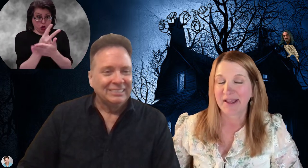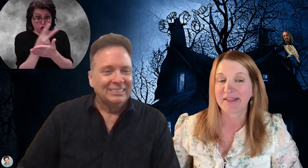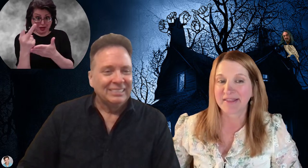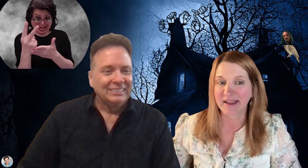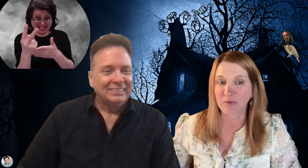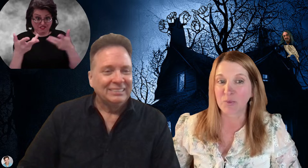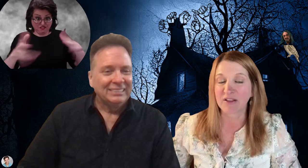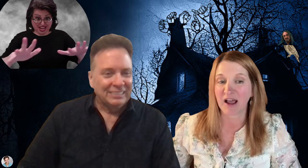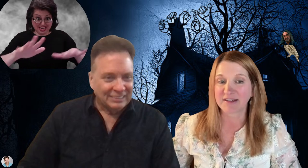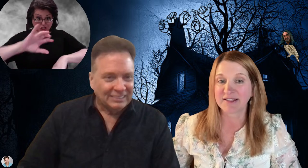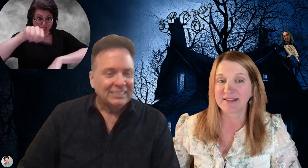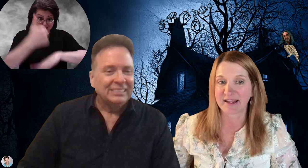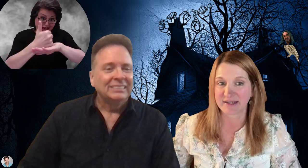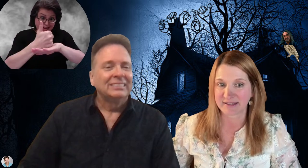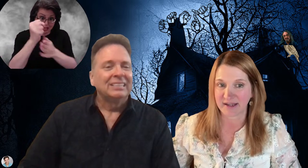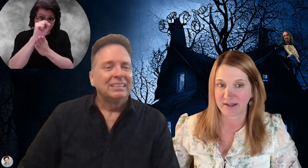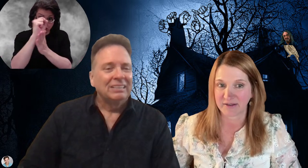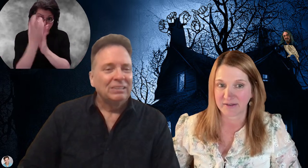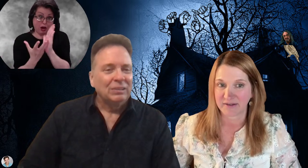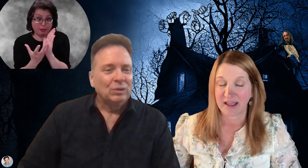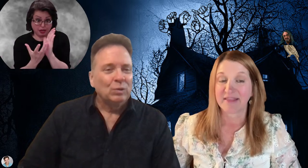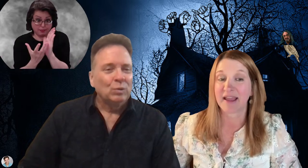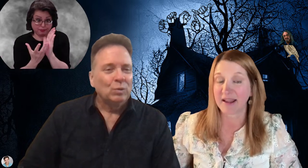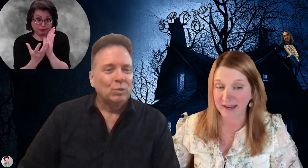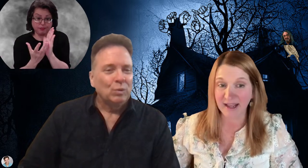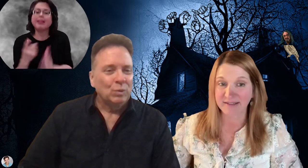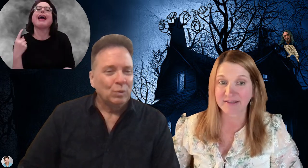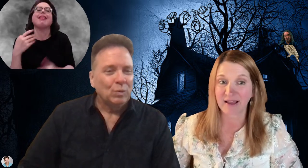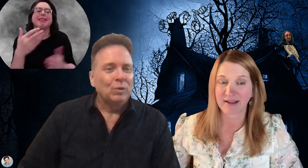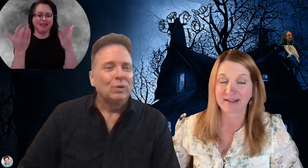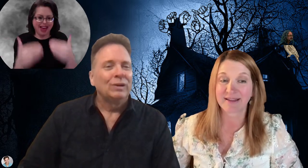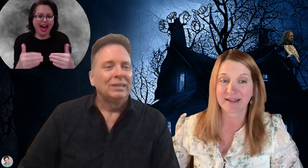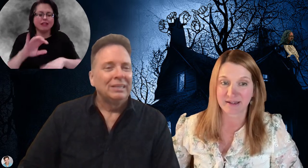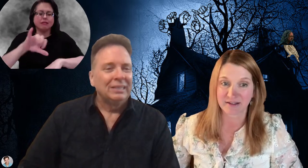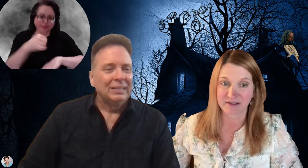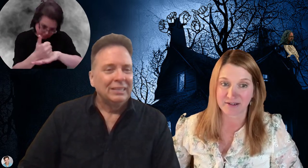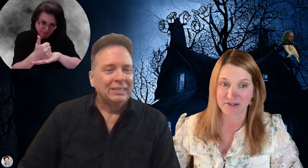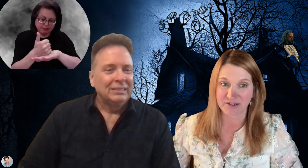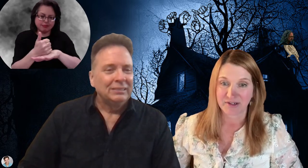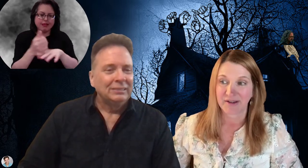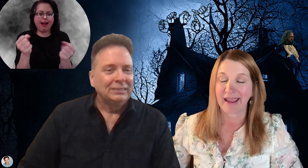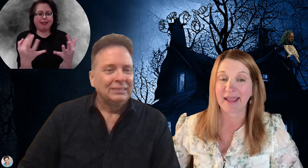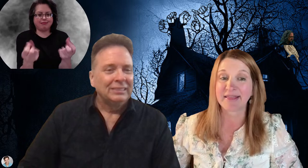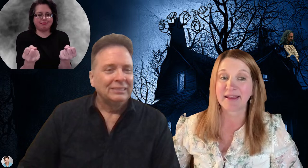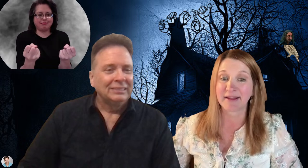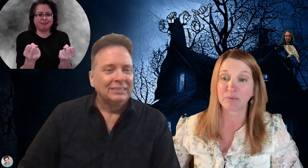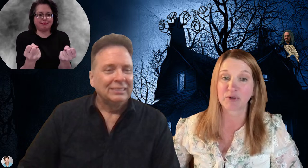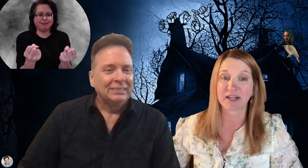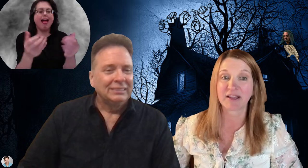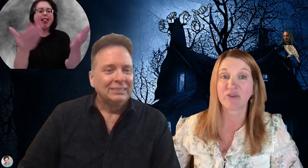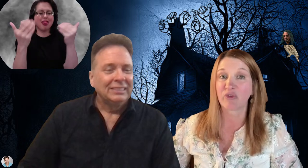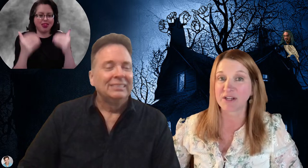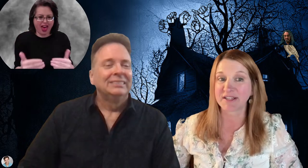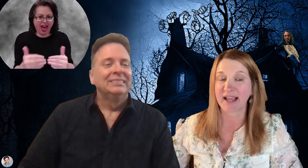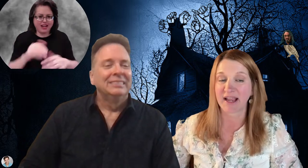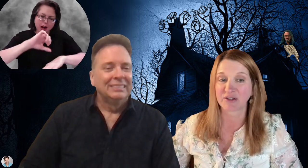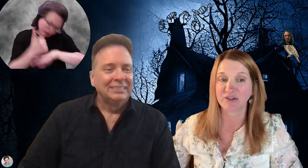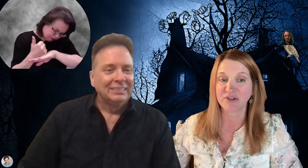then we locked in the ASL. Then I got to lock in the English and then bring in the voicing actors